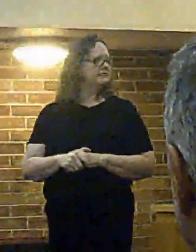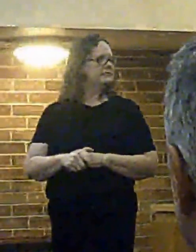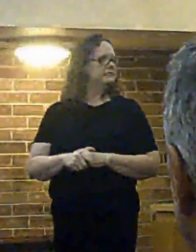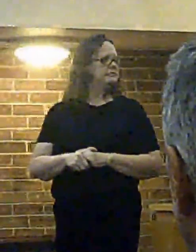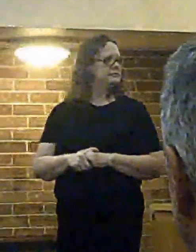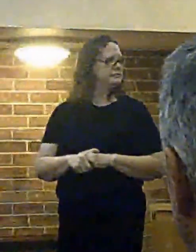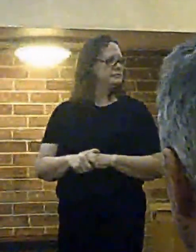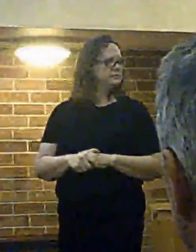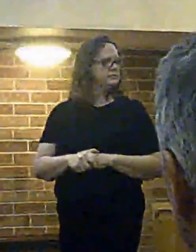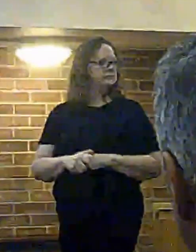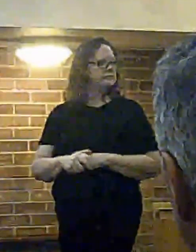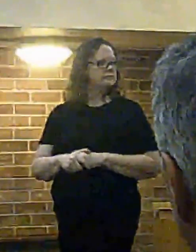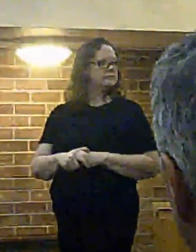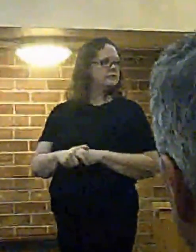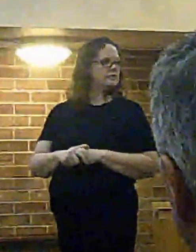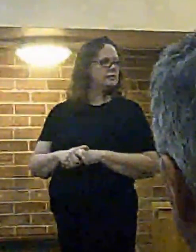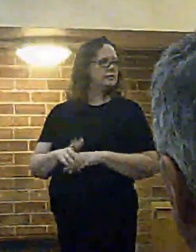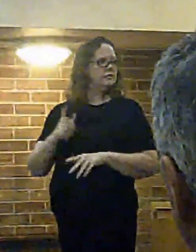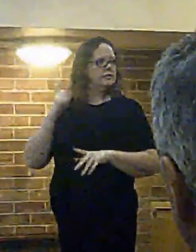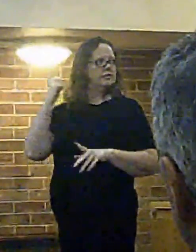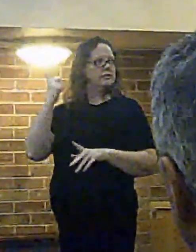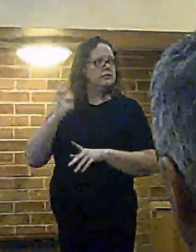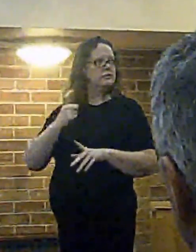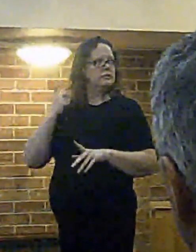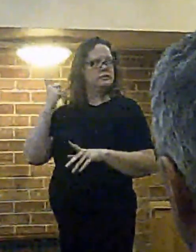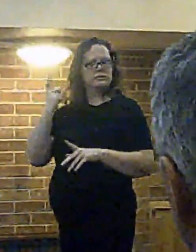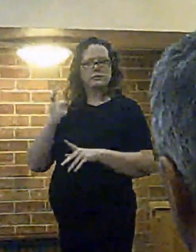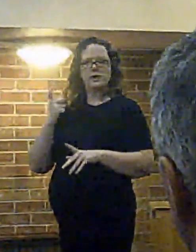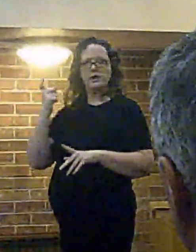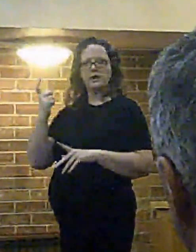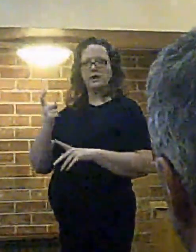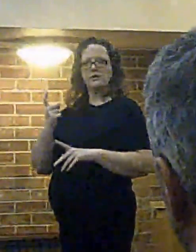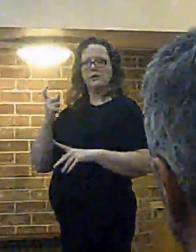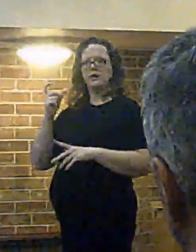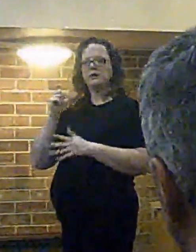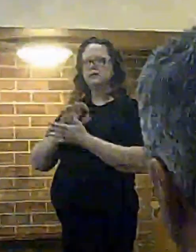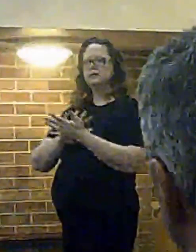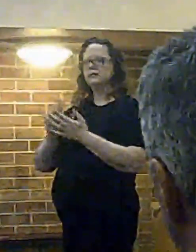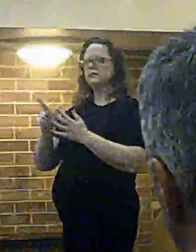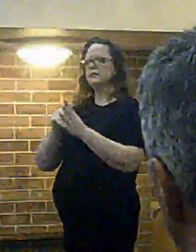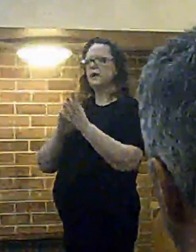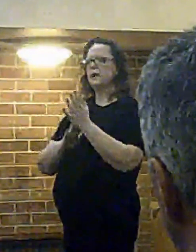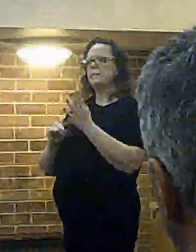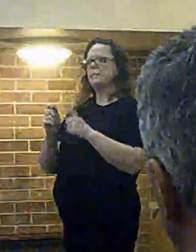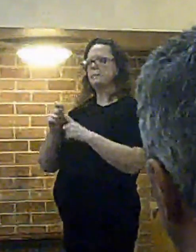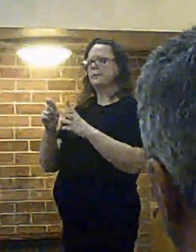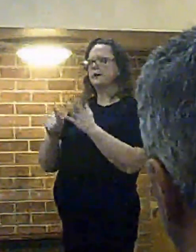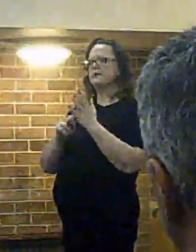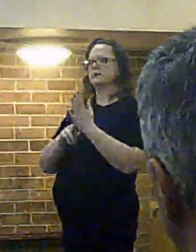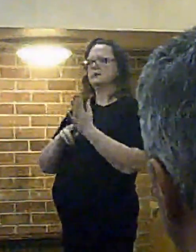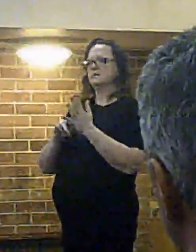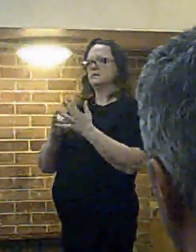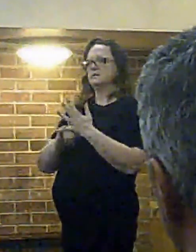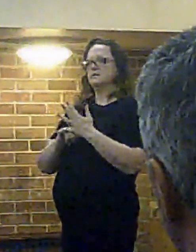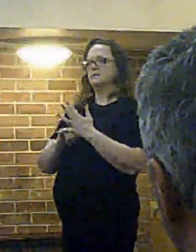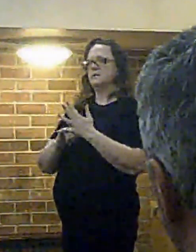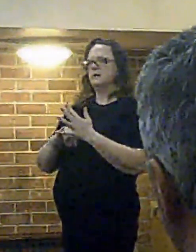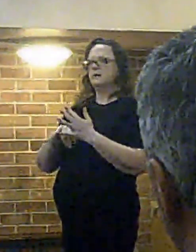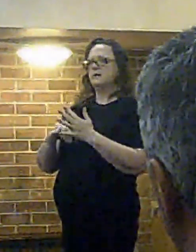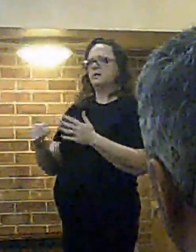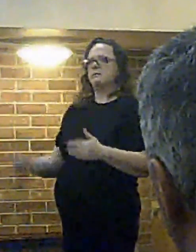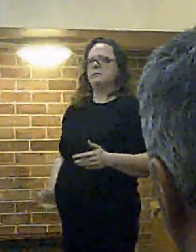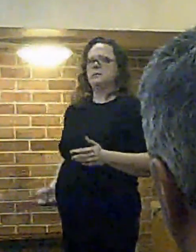We have considered the land that is currently for sale on Champions Business Park. But it doesn't have access onto